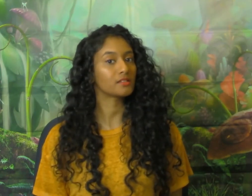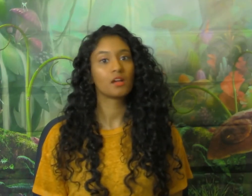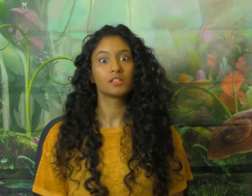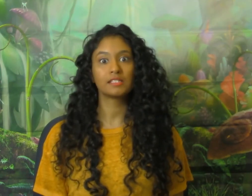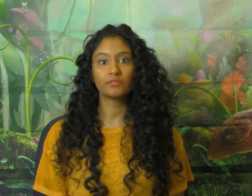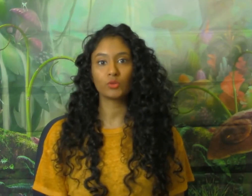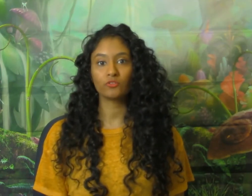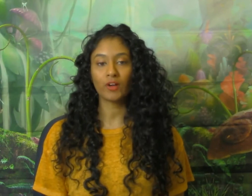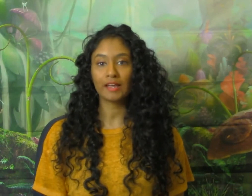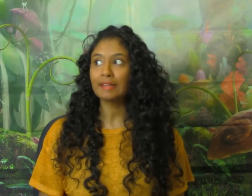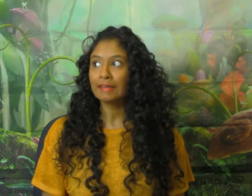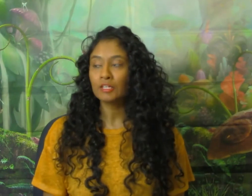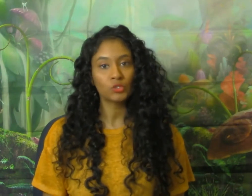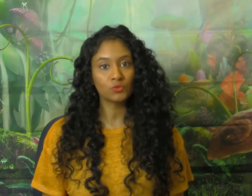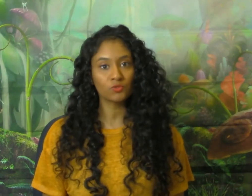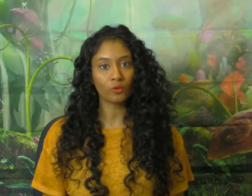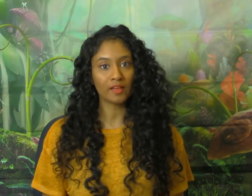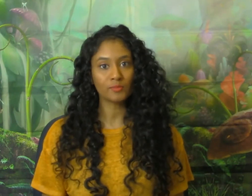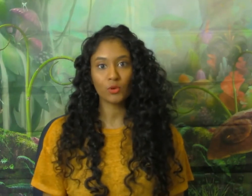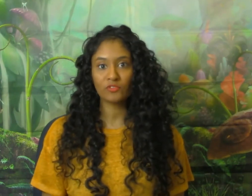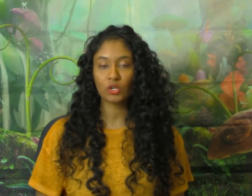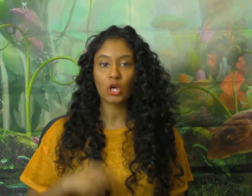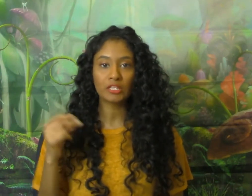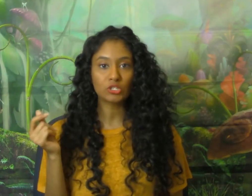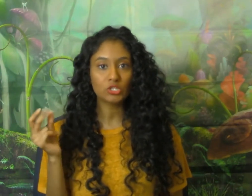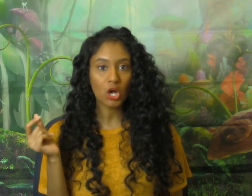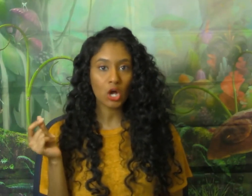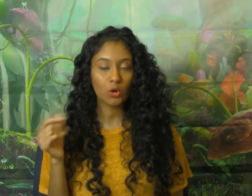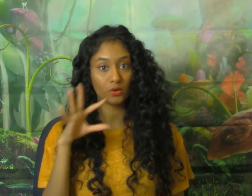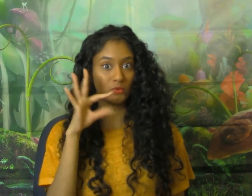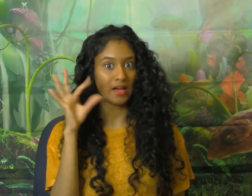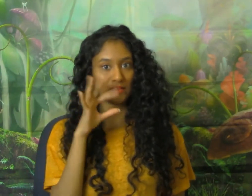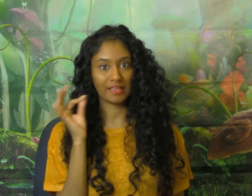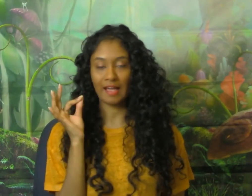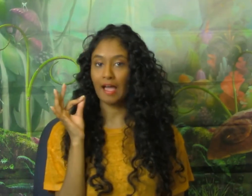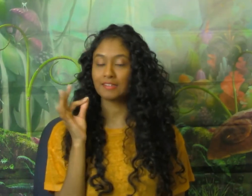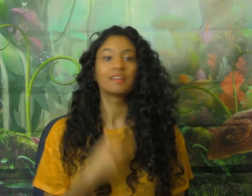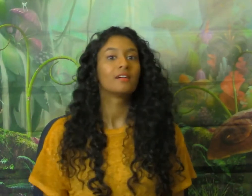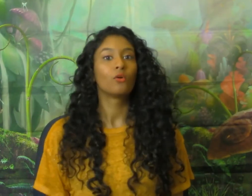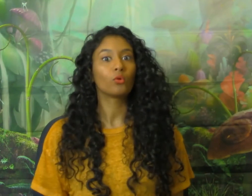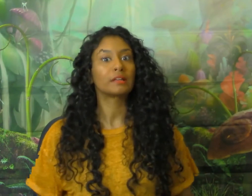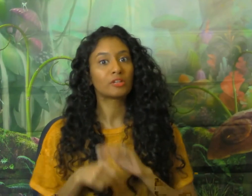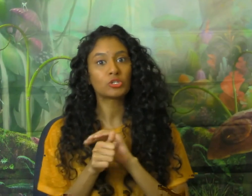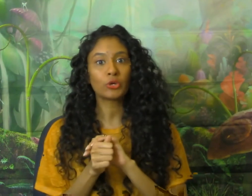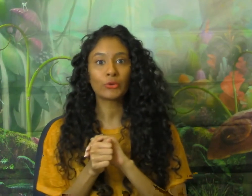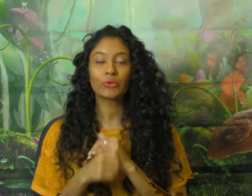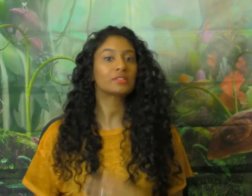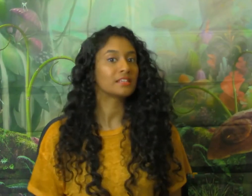See if you can find any use for them. So if you're calling your dog or if you have a cat or even a turtle, see if you